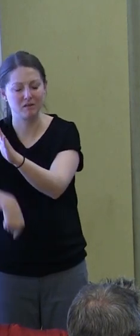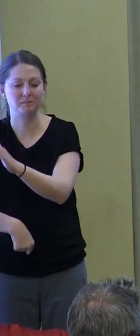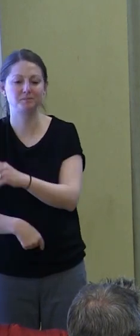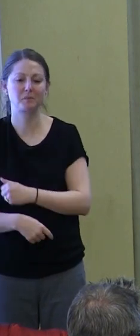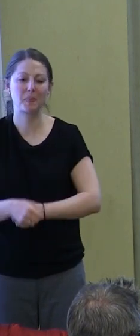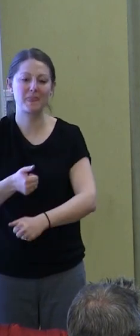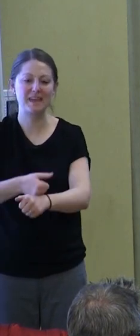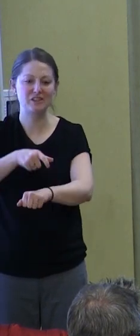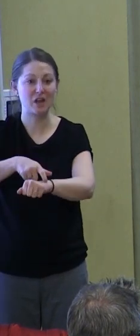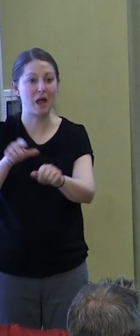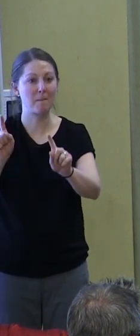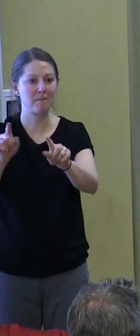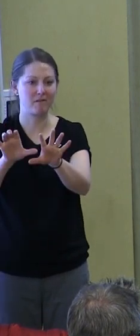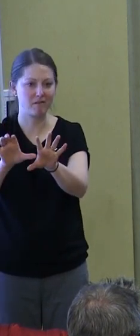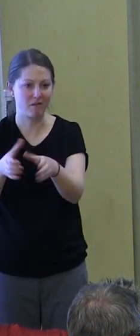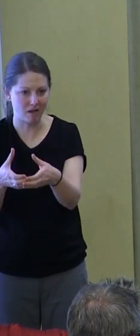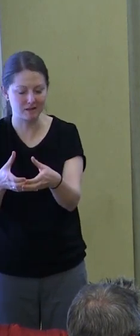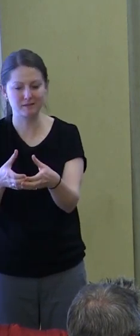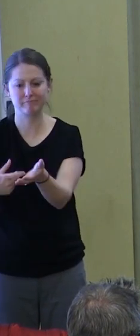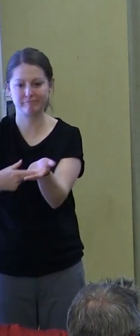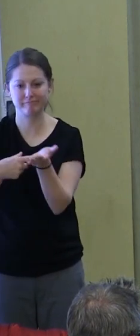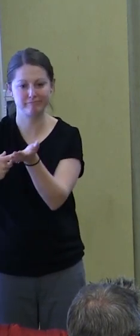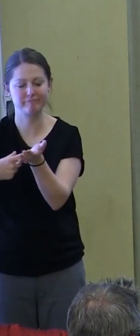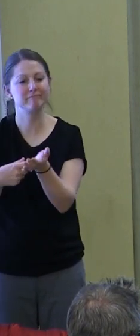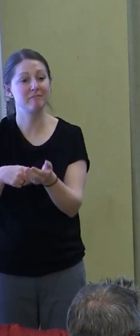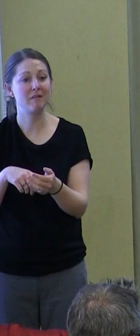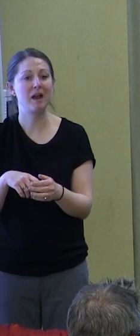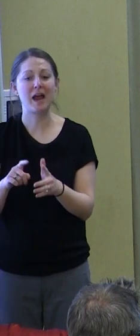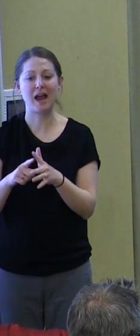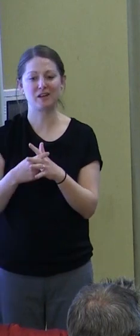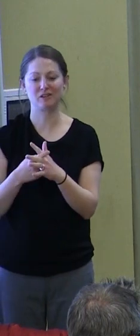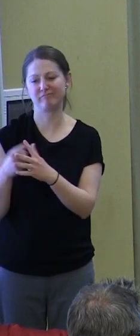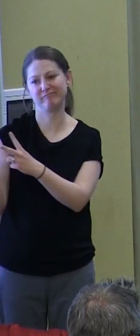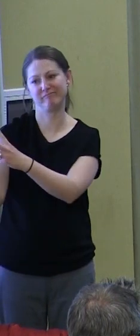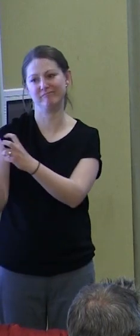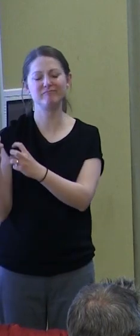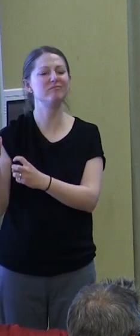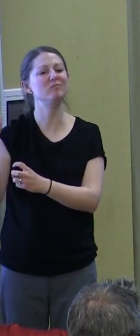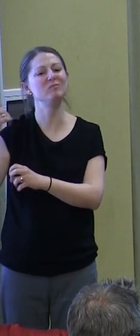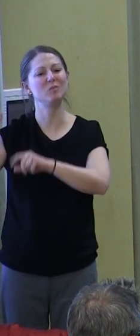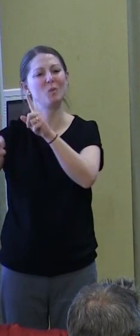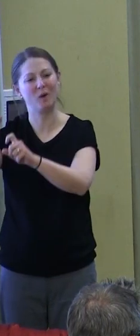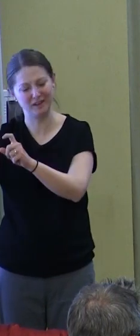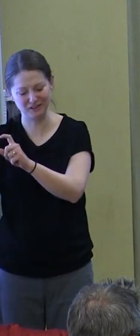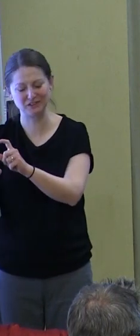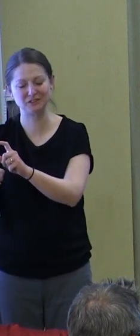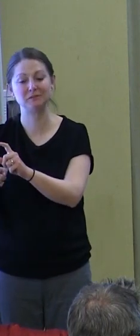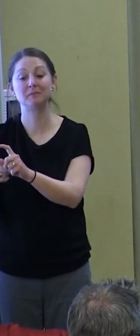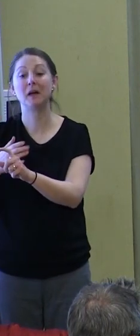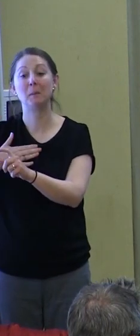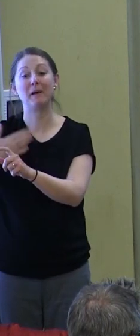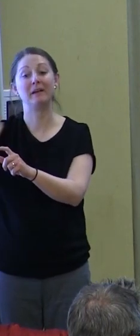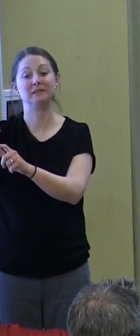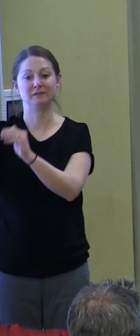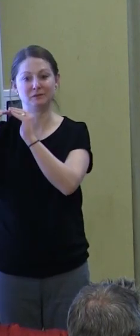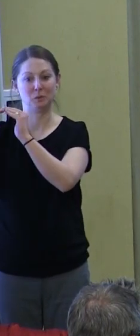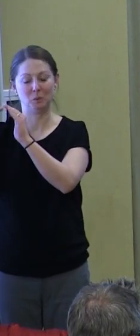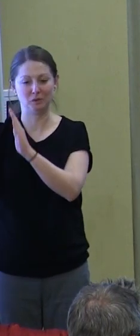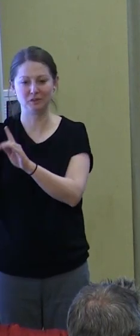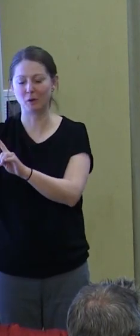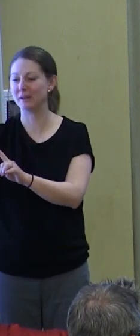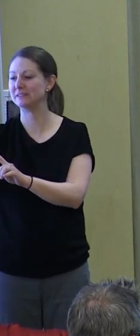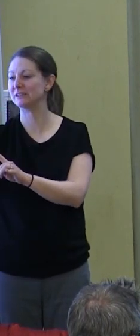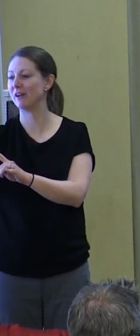Each time we meet, we start with a question that I borrowed from one of my colleagues at Tufts University. We say, what